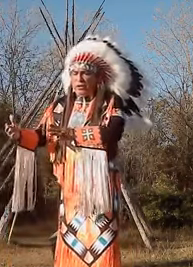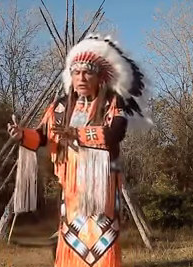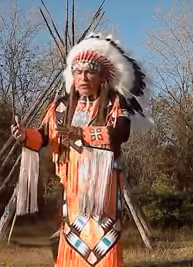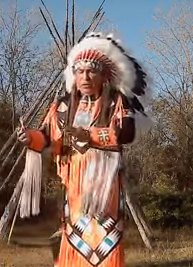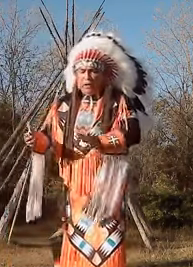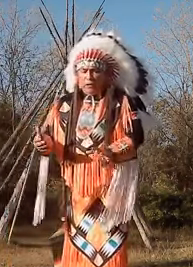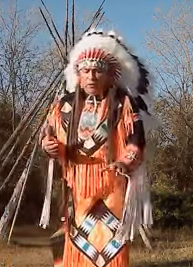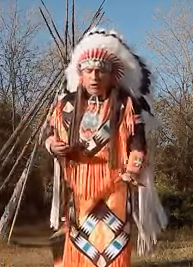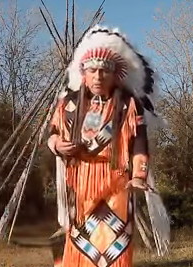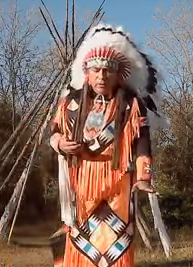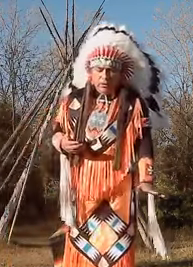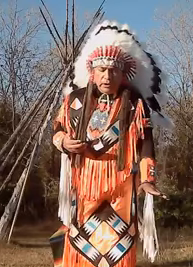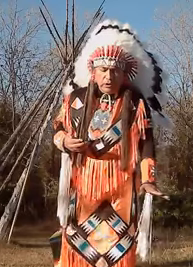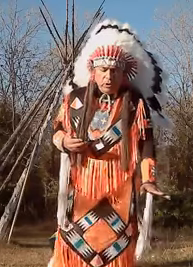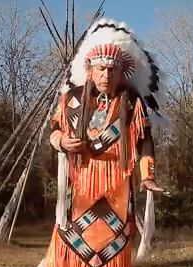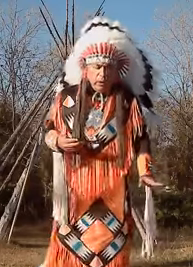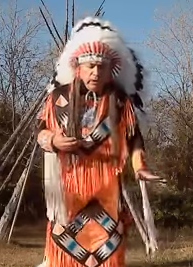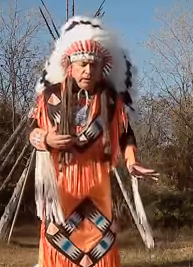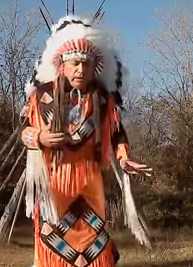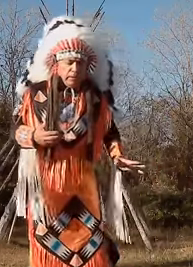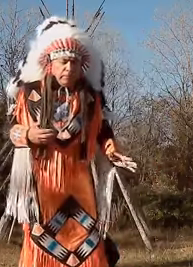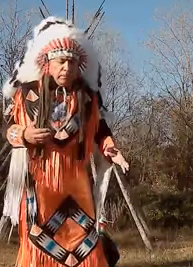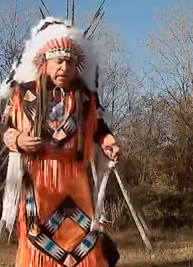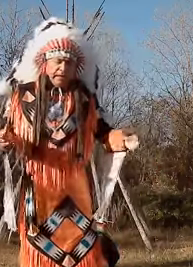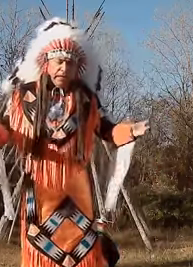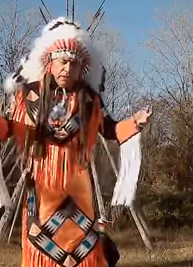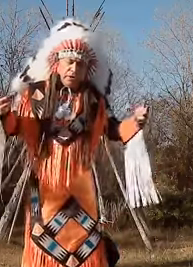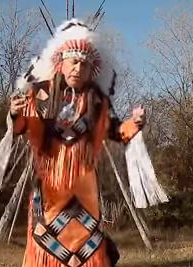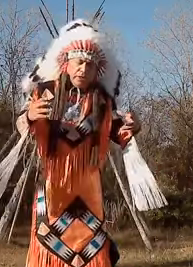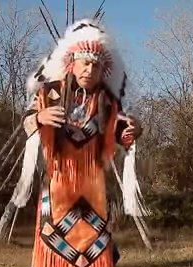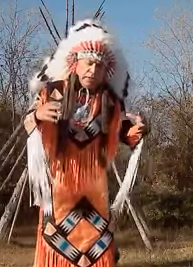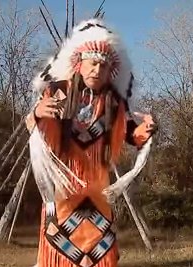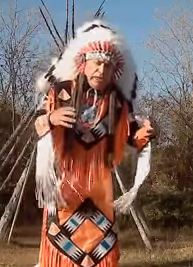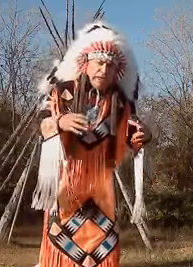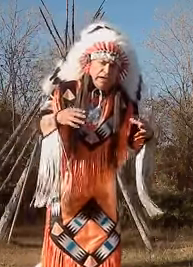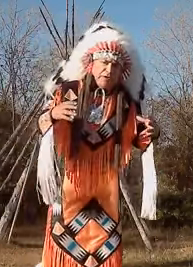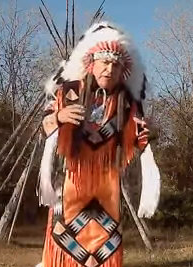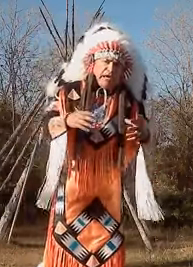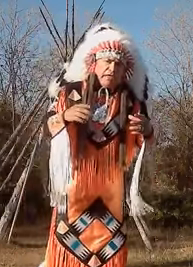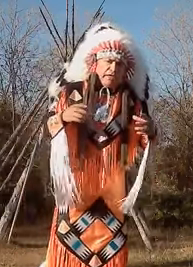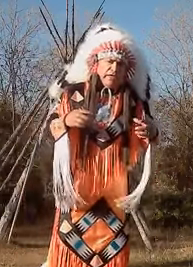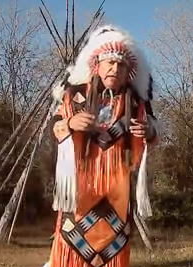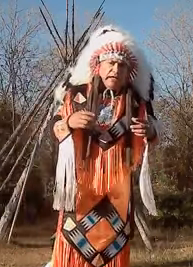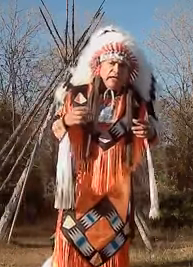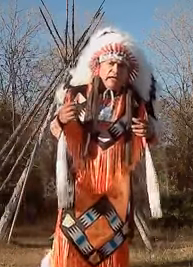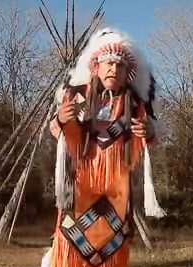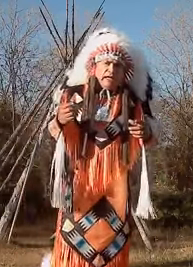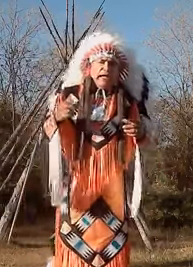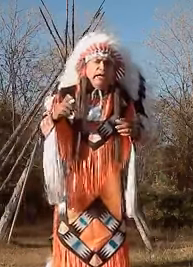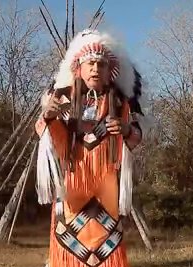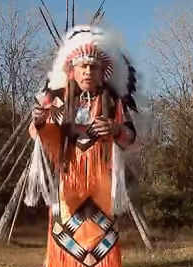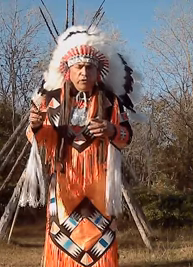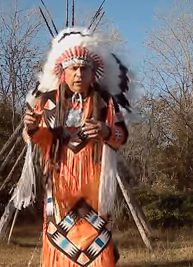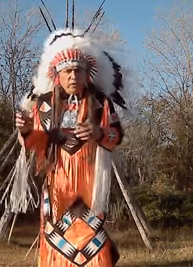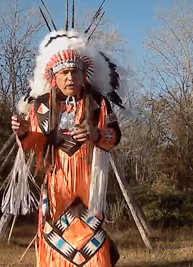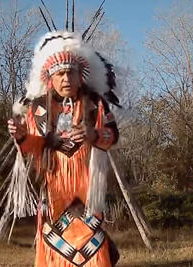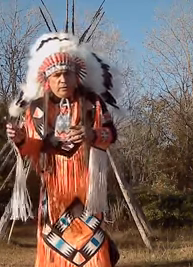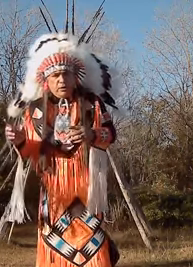when I grew up as a little boy, my dad imparted into me everything that he had learned, what he had been